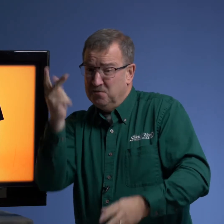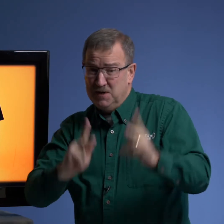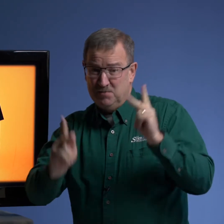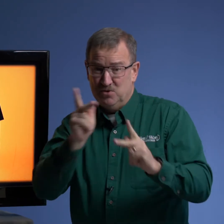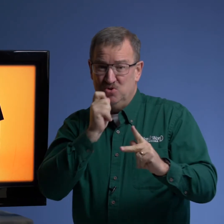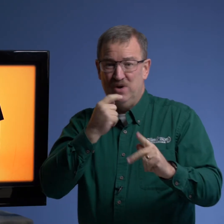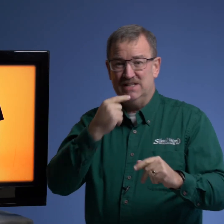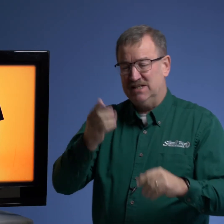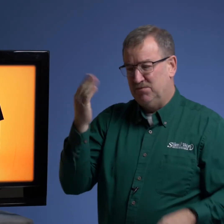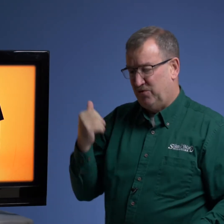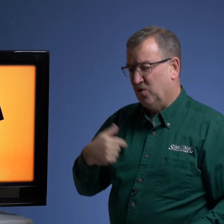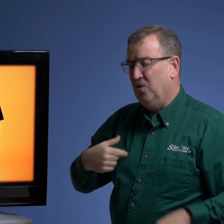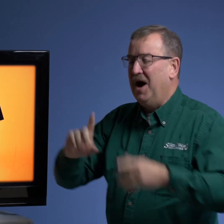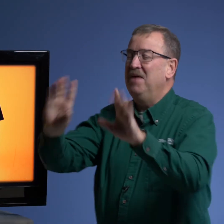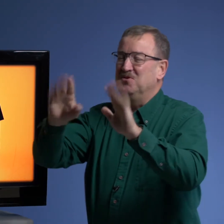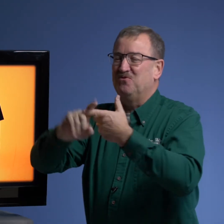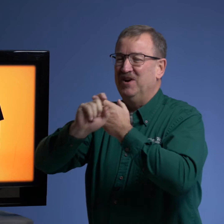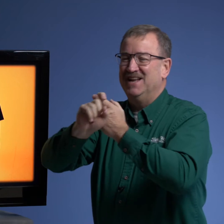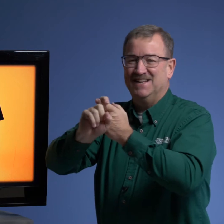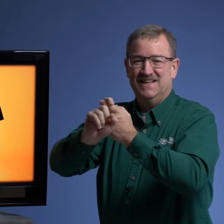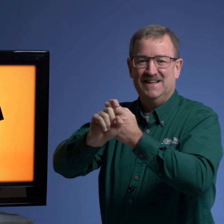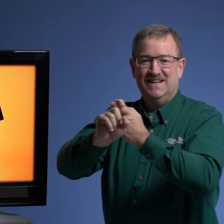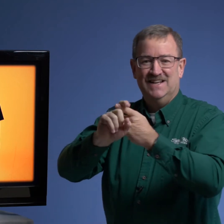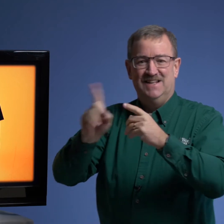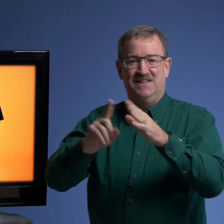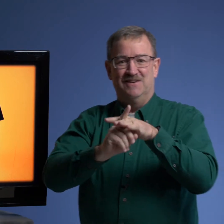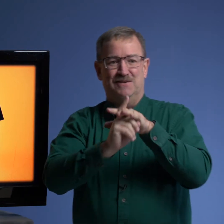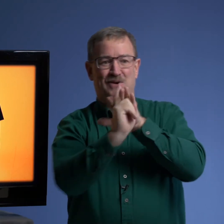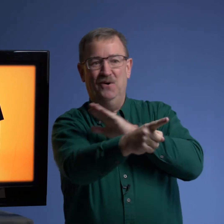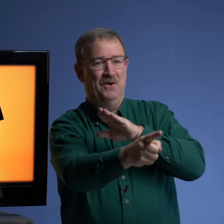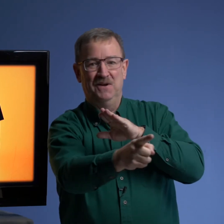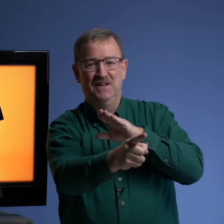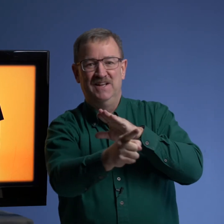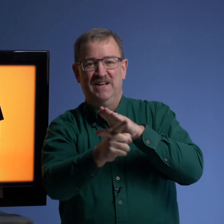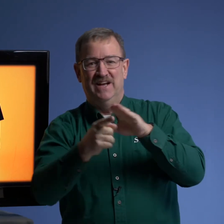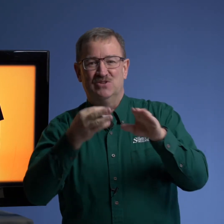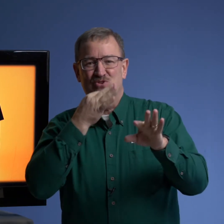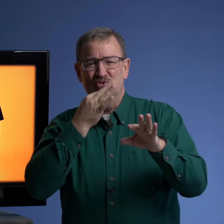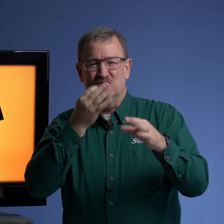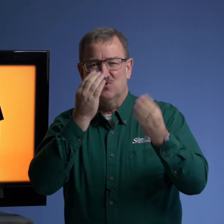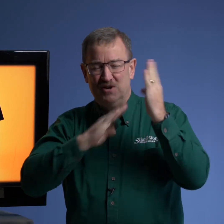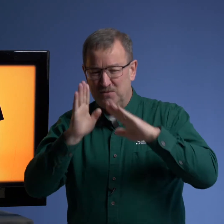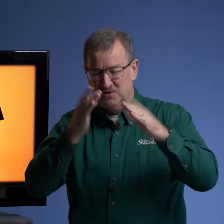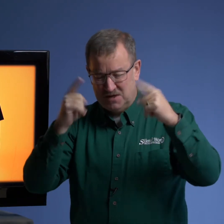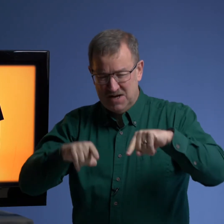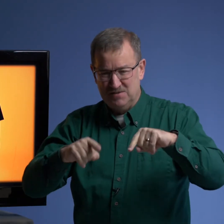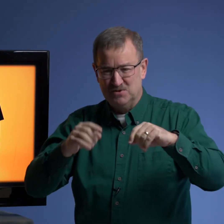people who had said before oh i'm your friend they're gone as soon as trouble comes or